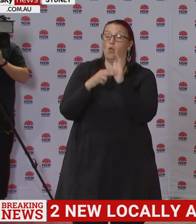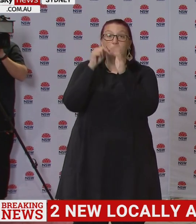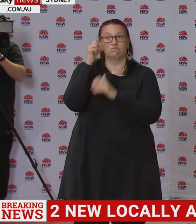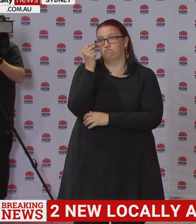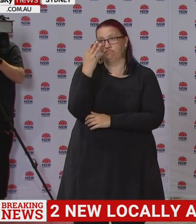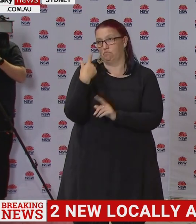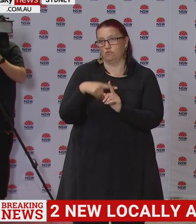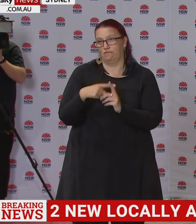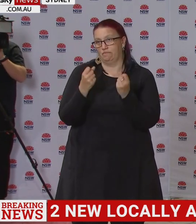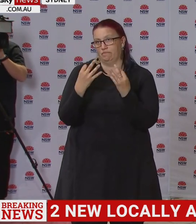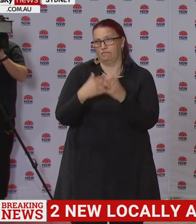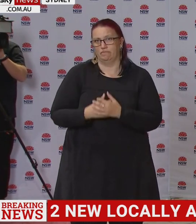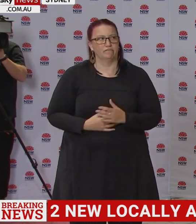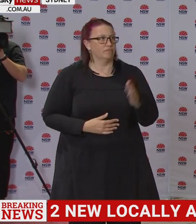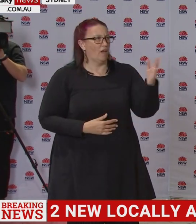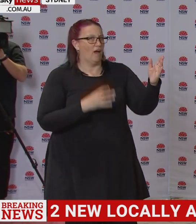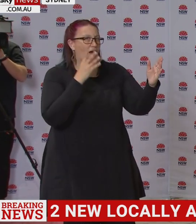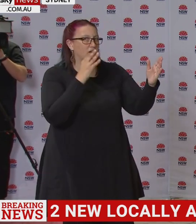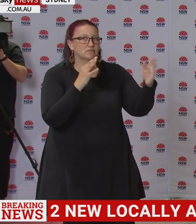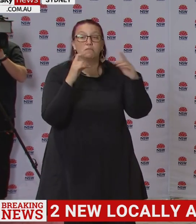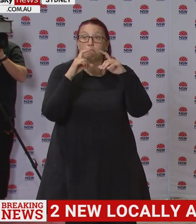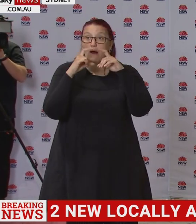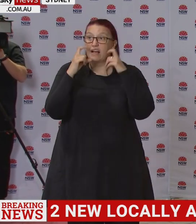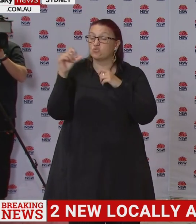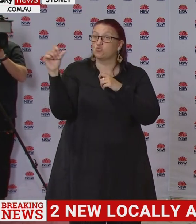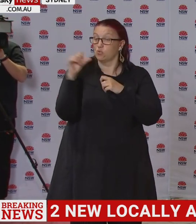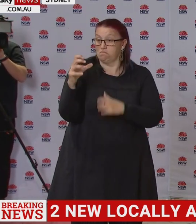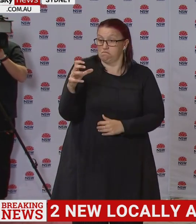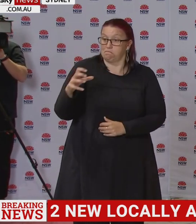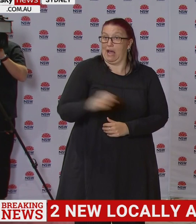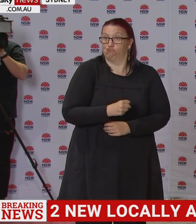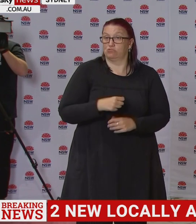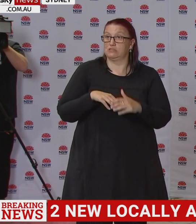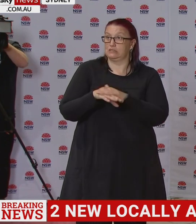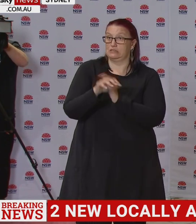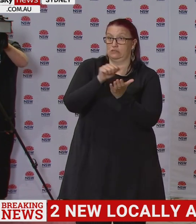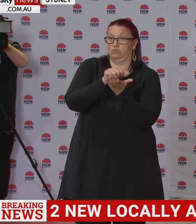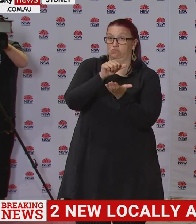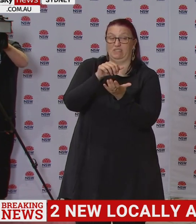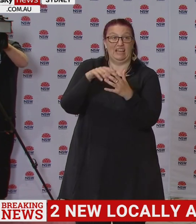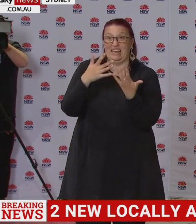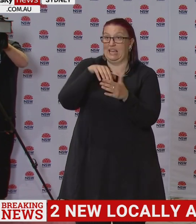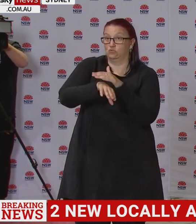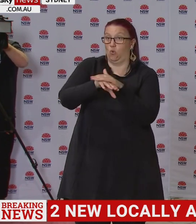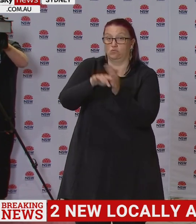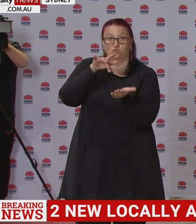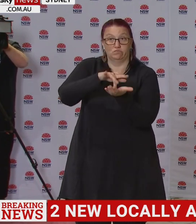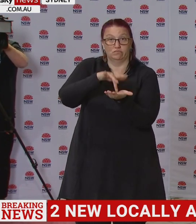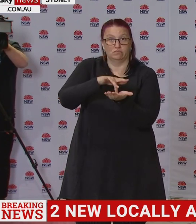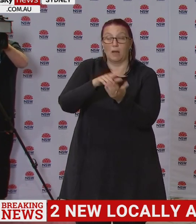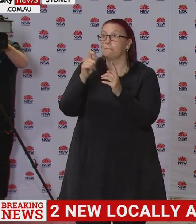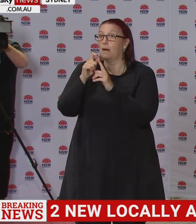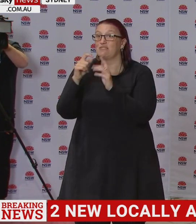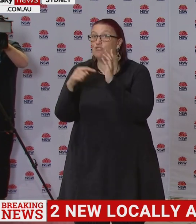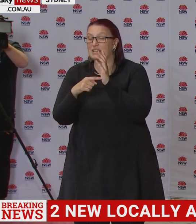Minister, should masks be mandated in indoor areas for the transition in the shopping centre? mean, we're not seeing transmission on public transport,